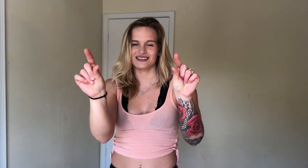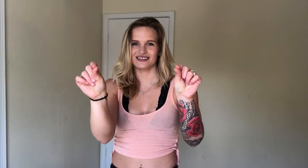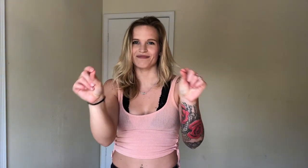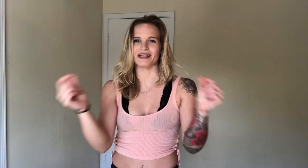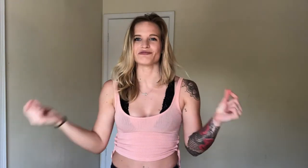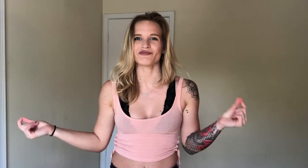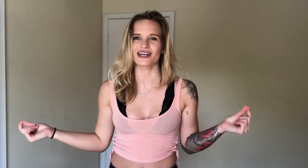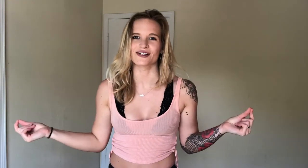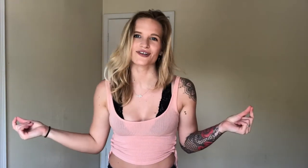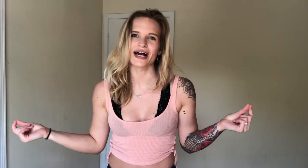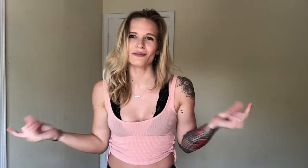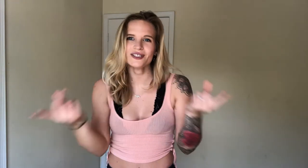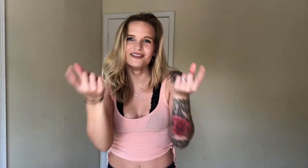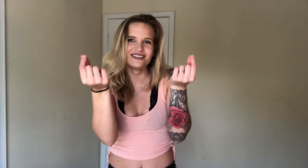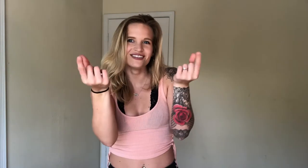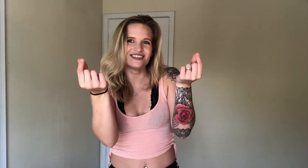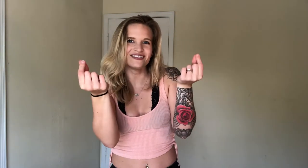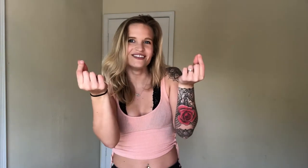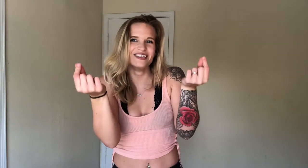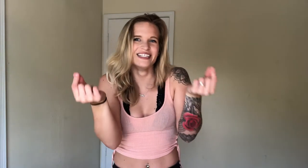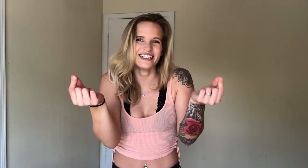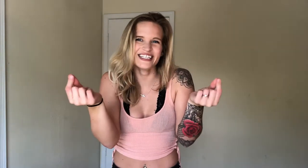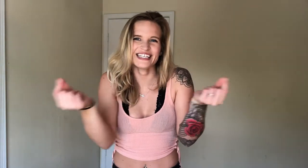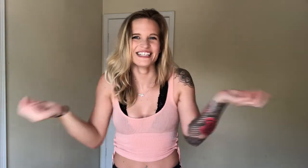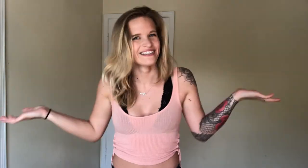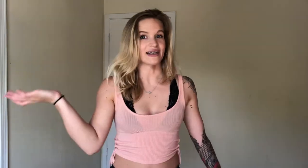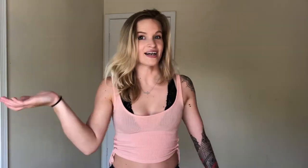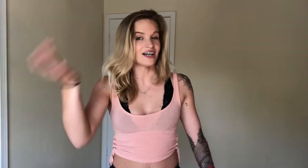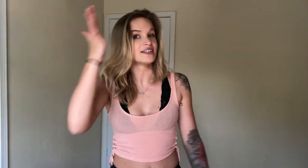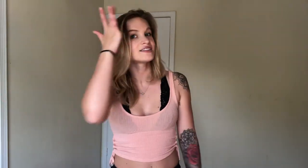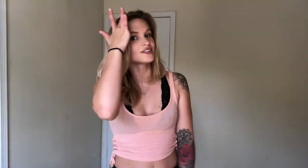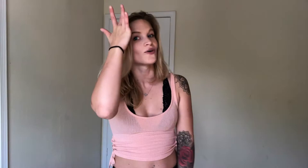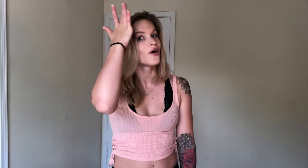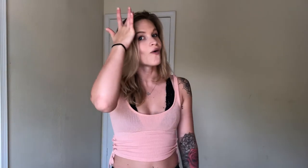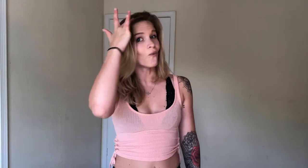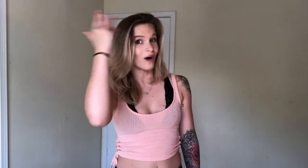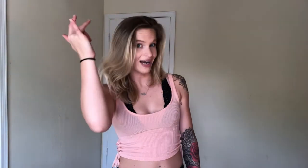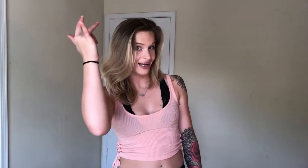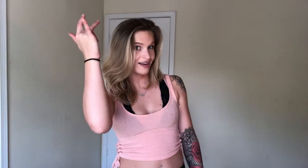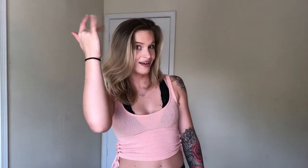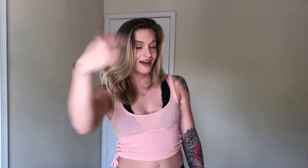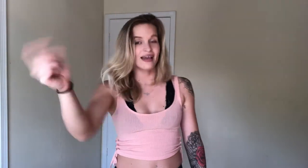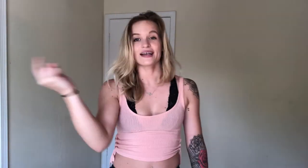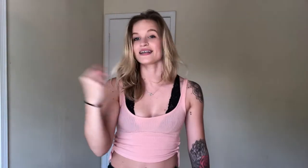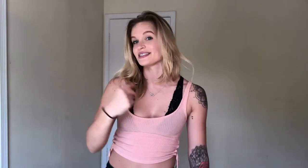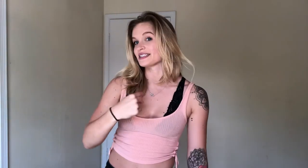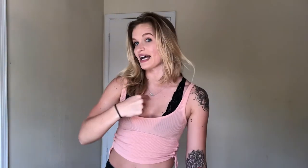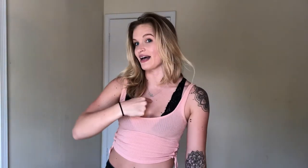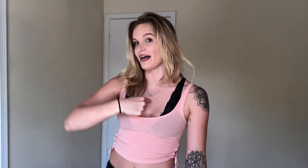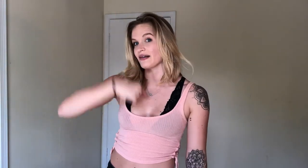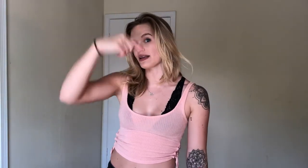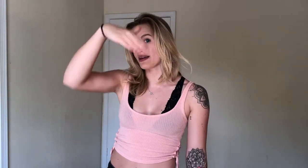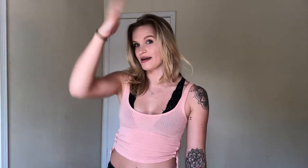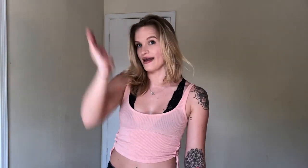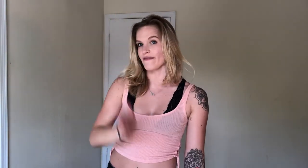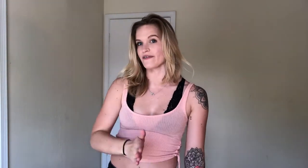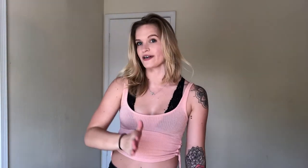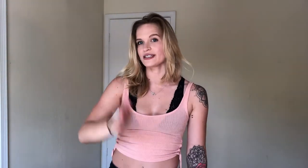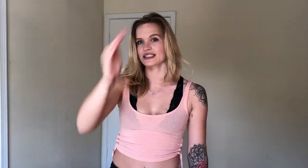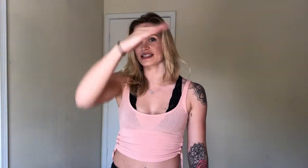Reminds me of like a crab. Do. Cause. So. Why. Cause. I'll. Never. It's like